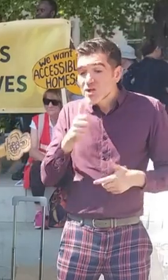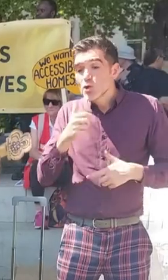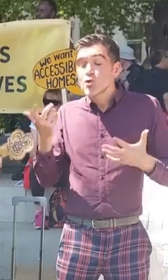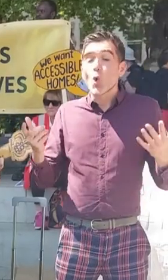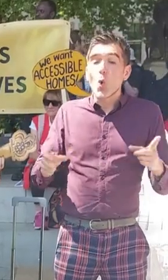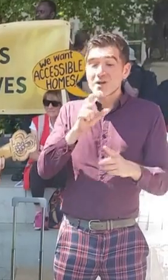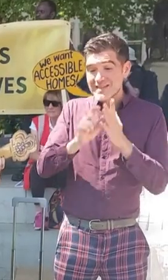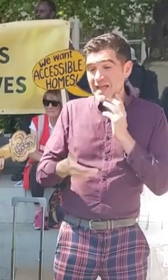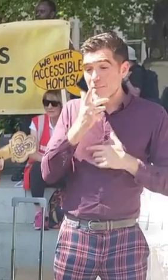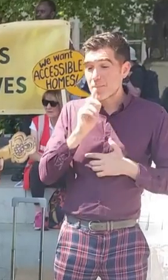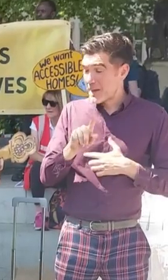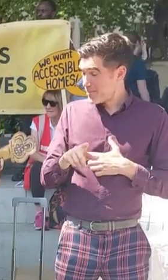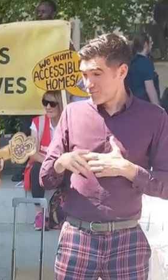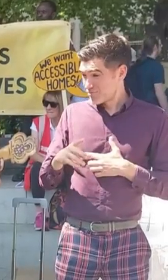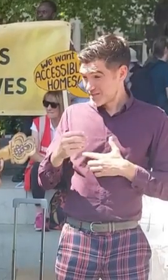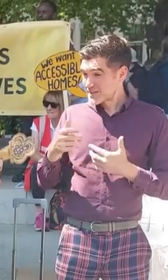day.